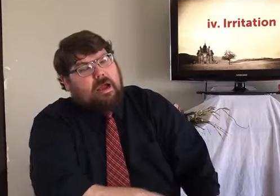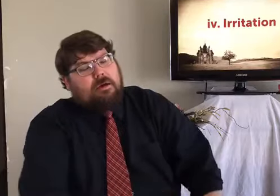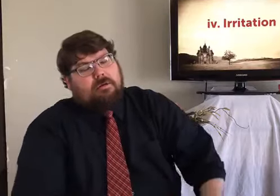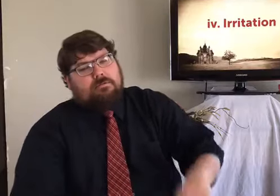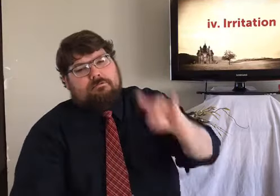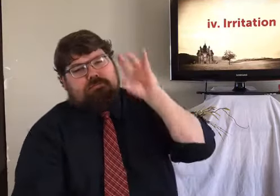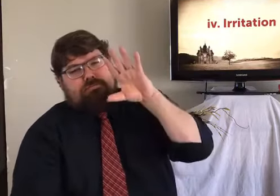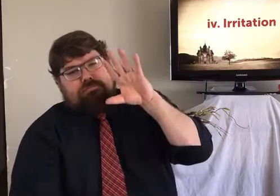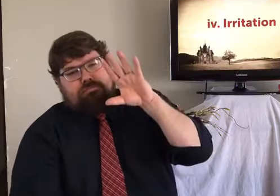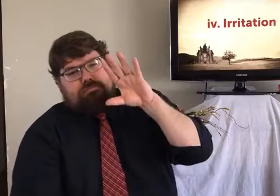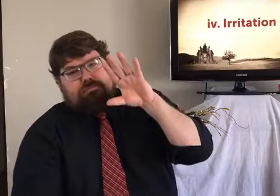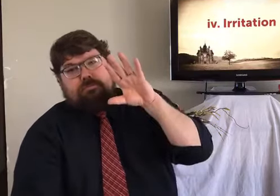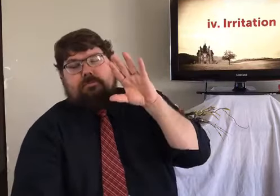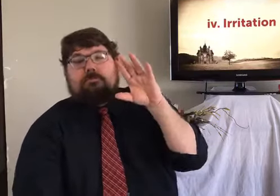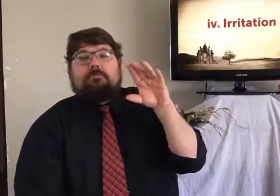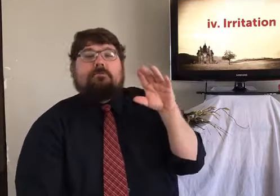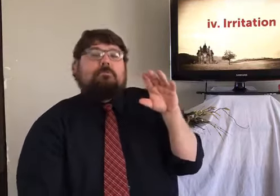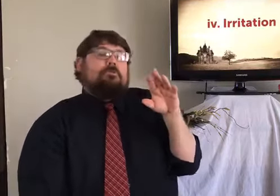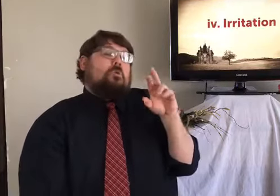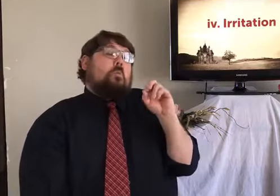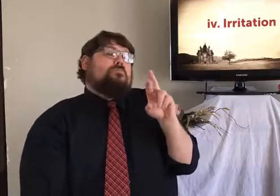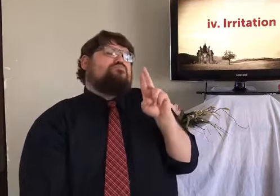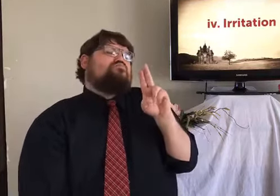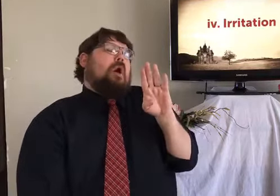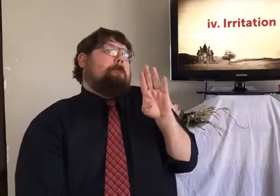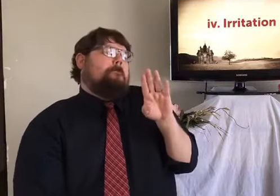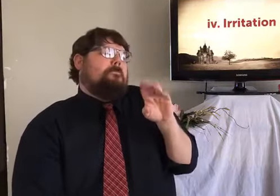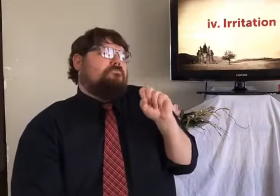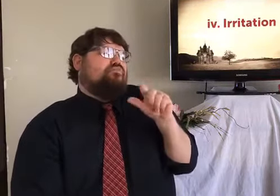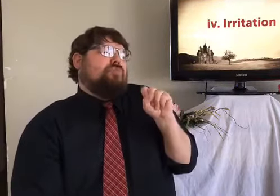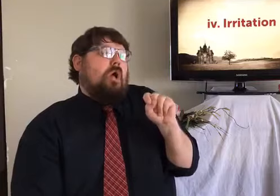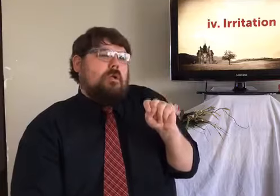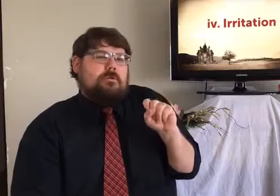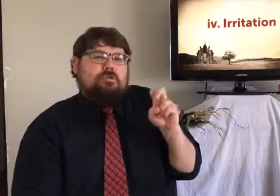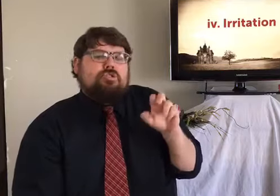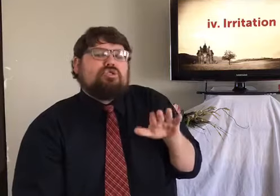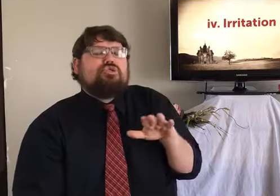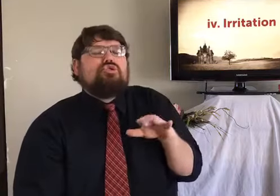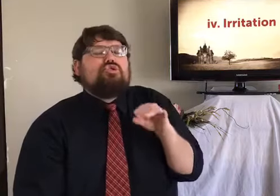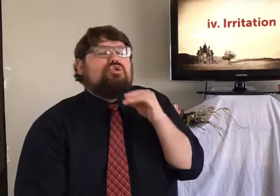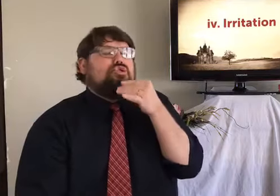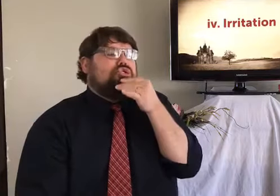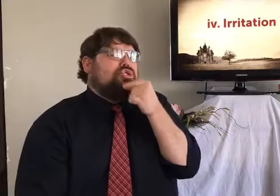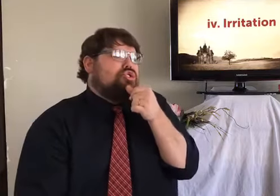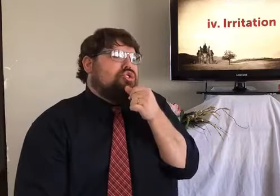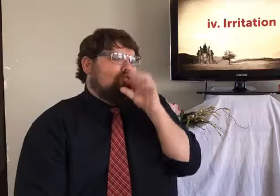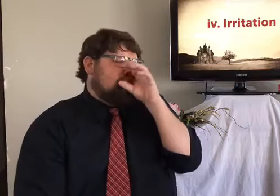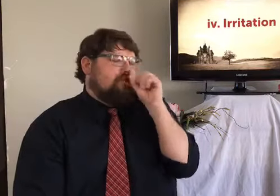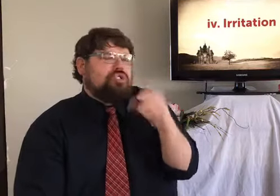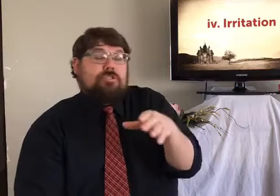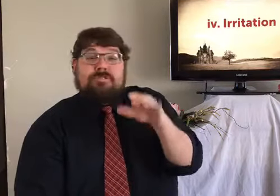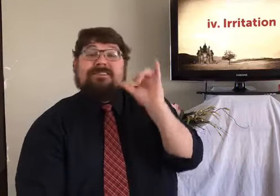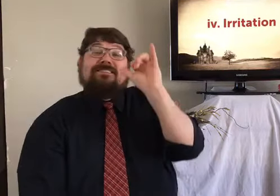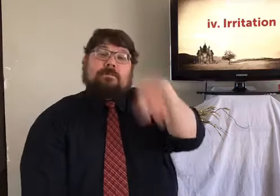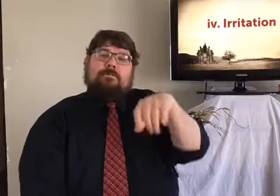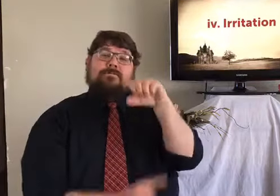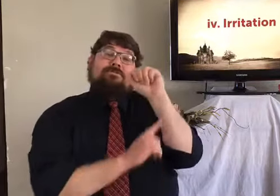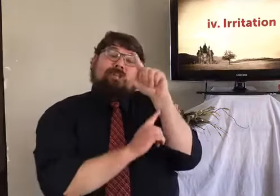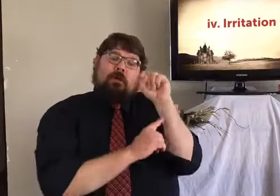If you have a sore or a cut and you put salt in it, it makes it feel so much worse. You know, rubbing it in, rubbing